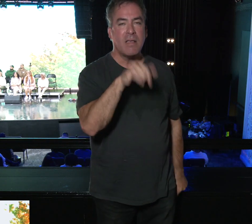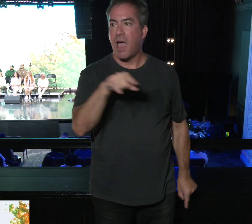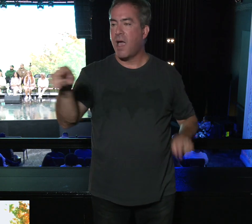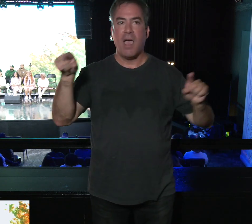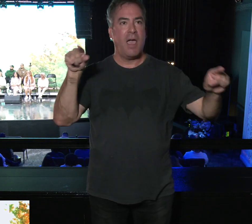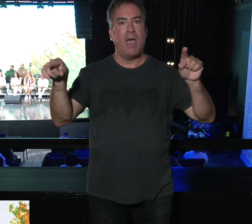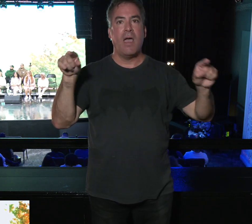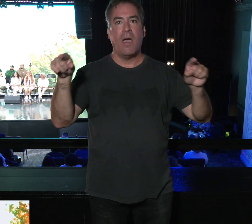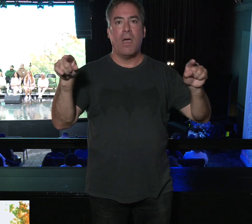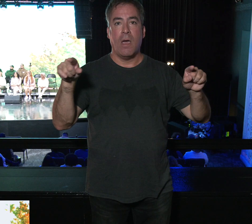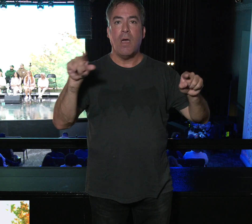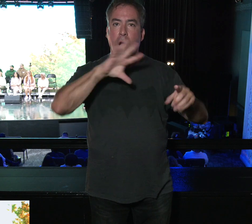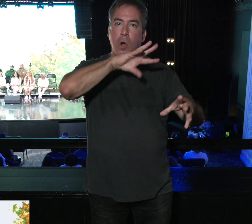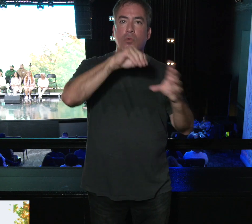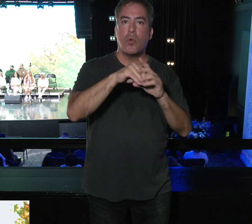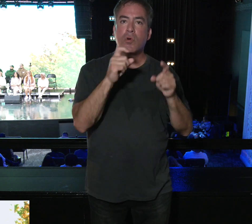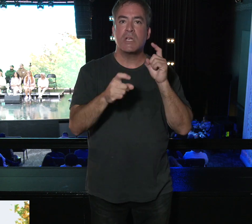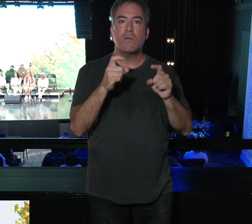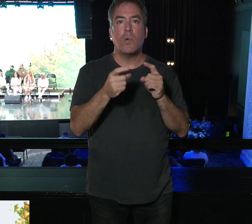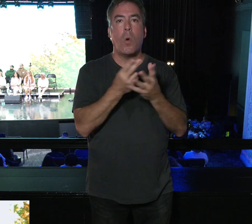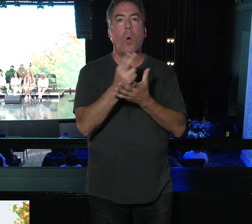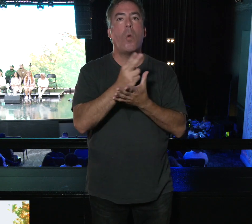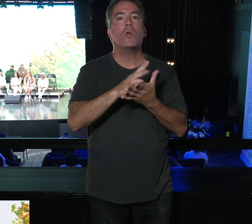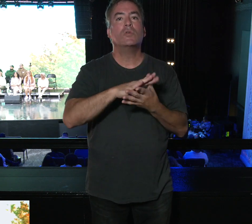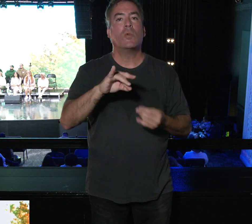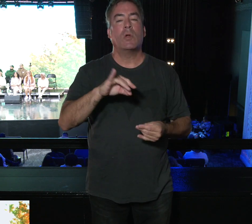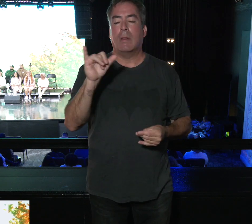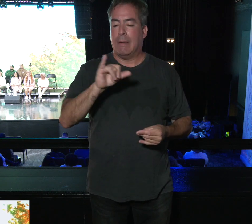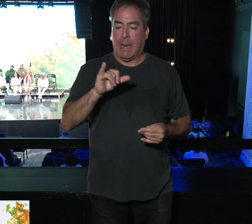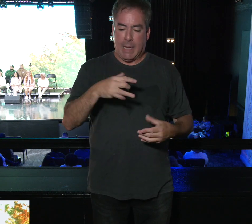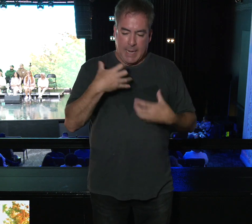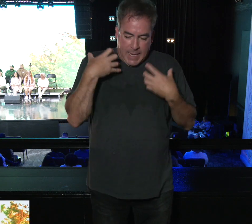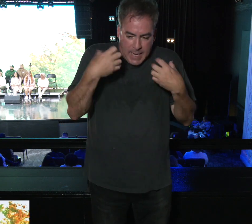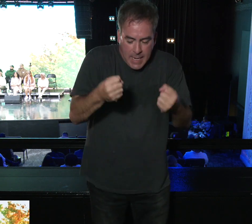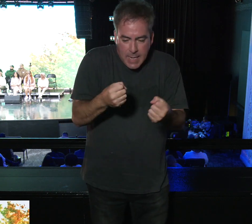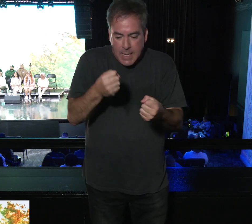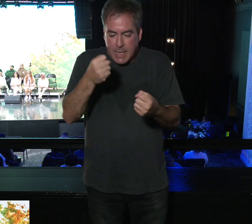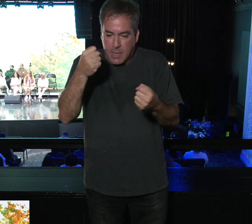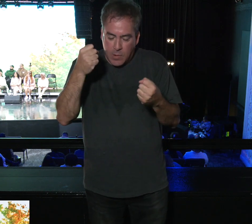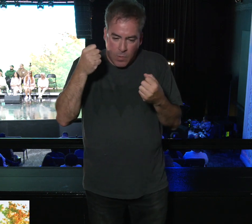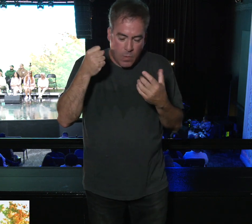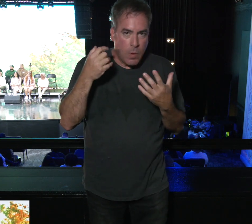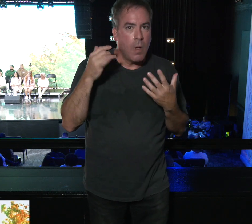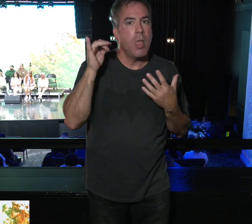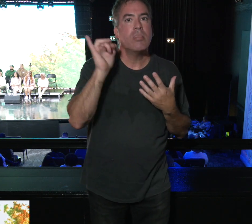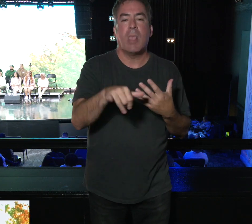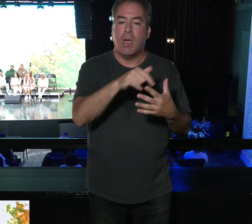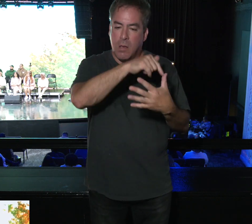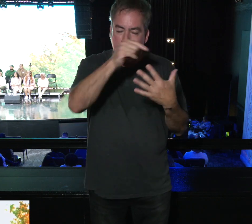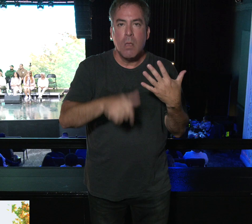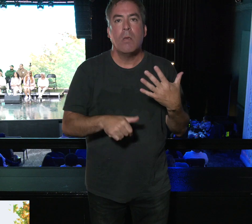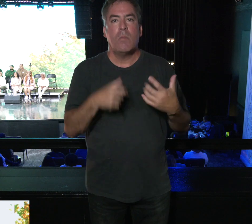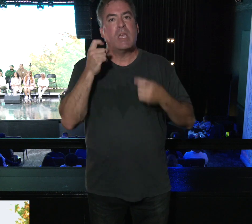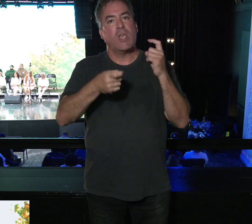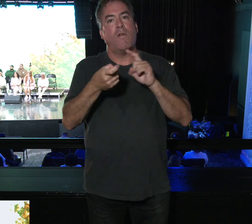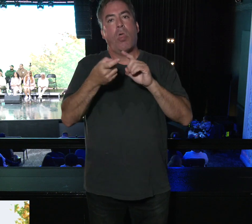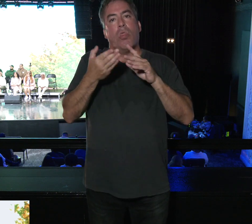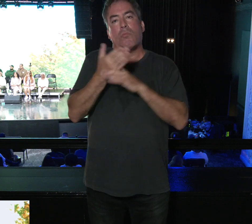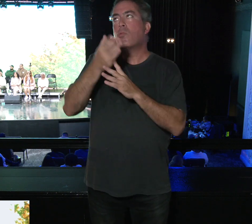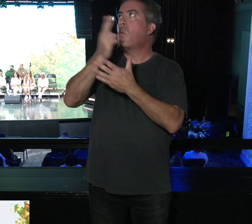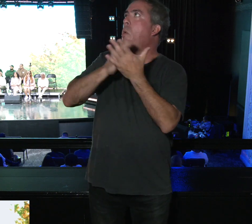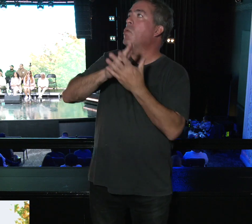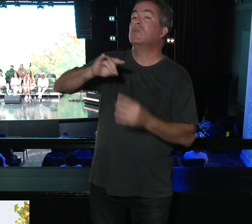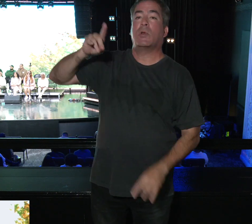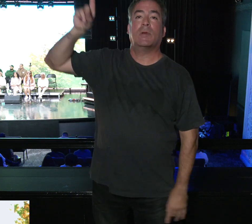These two gifts are included in the gifts of the Holy Spirit, like healing prophecy, miraculous powers, the ones I said before. They are gifts of the Holy Spirit.